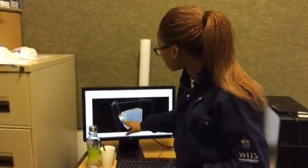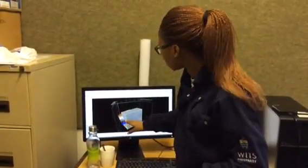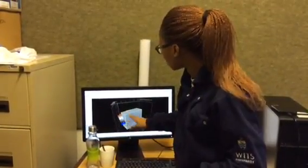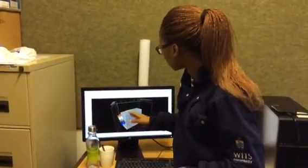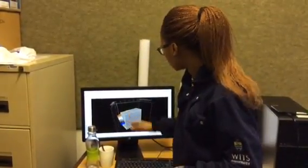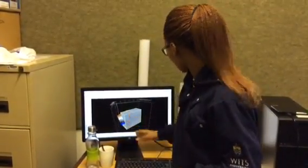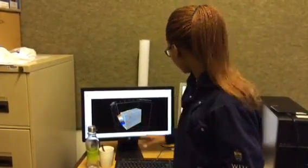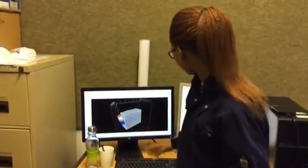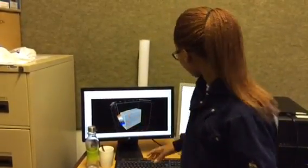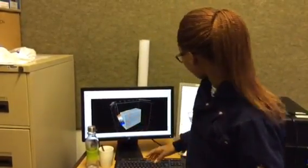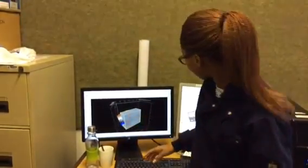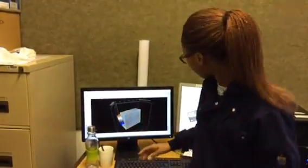I'm doing is I'm trying to find